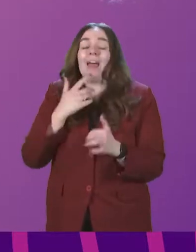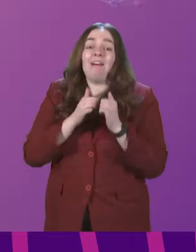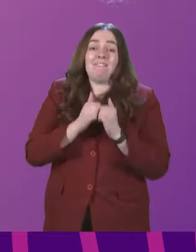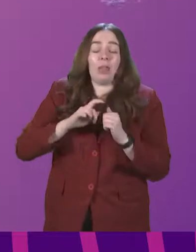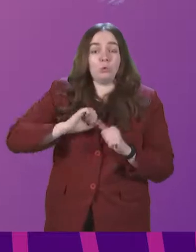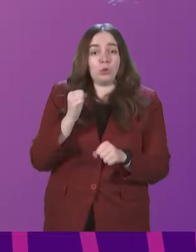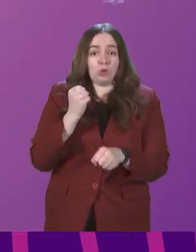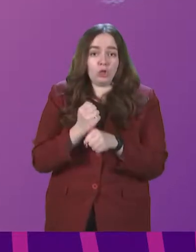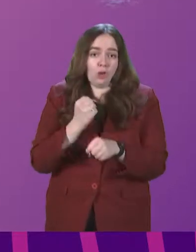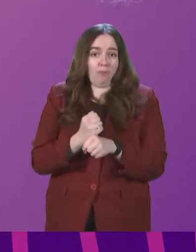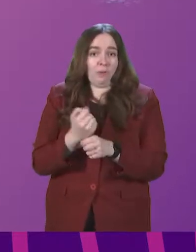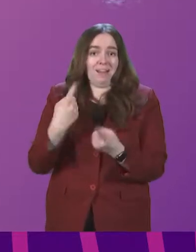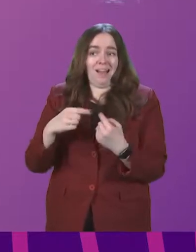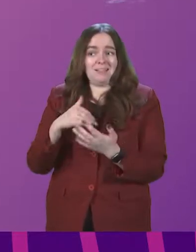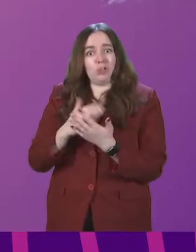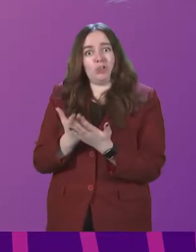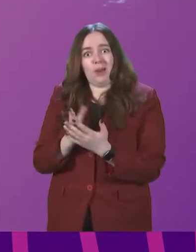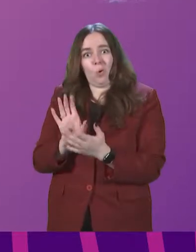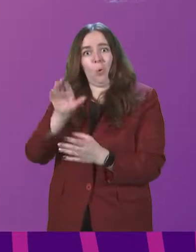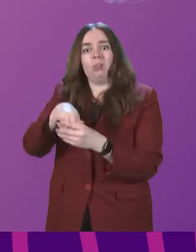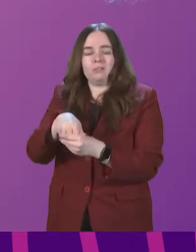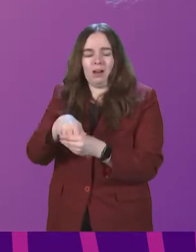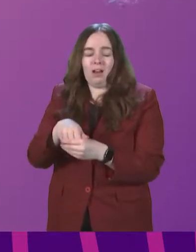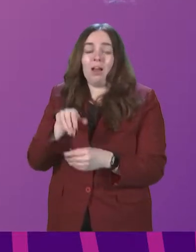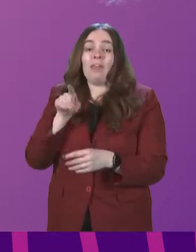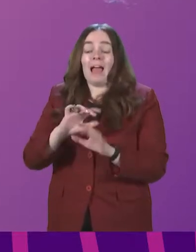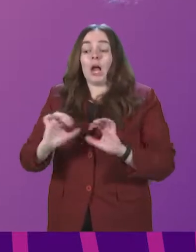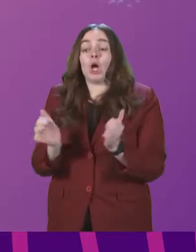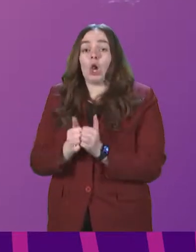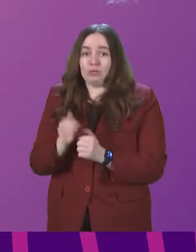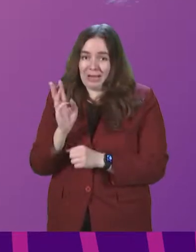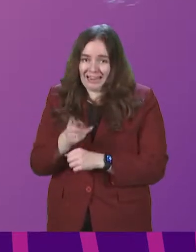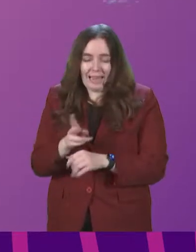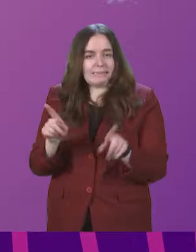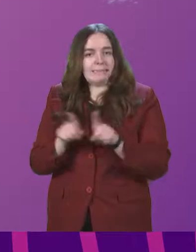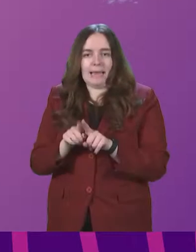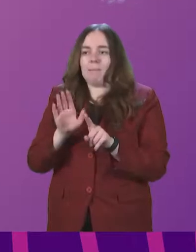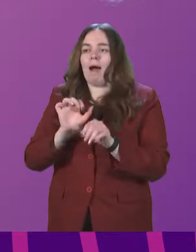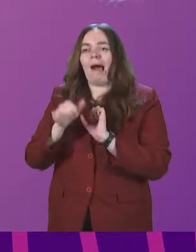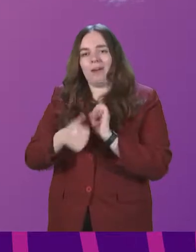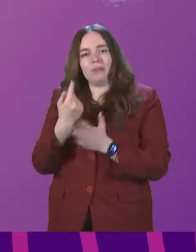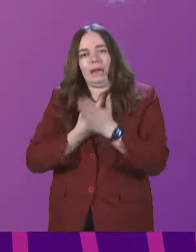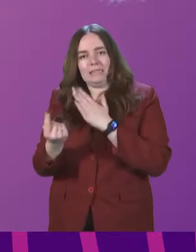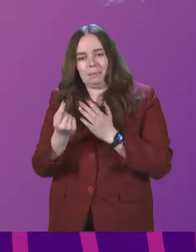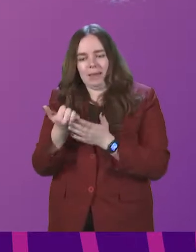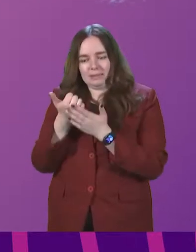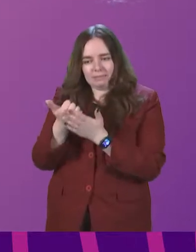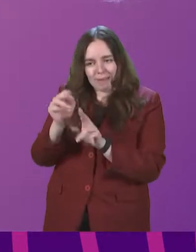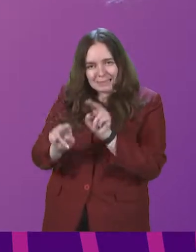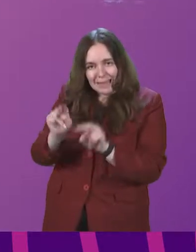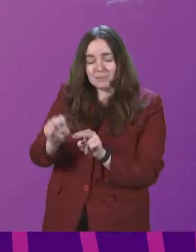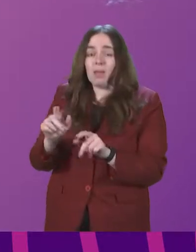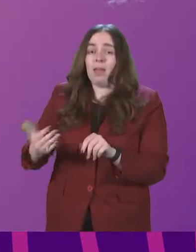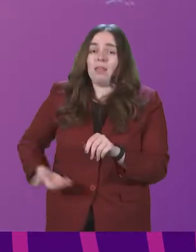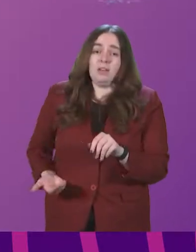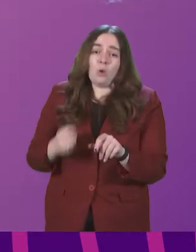as a shareholder. And that conclusion was reached again following independent assessment. The business will continue to develop its